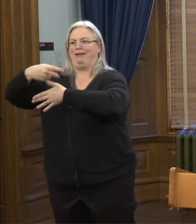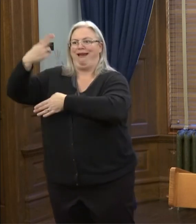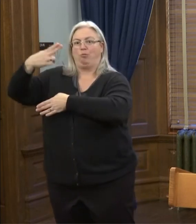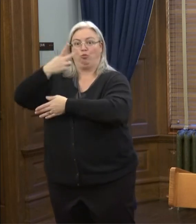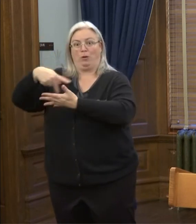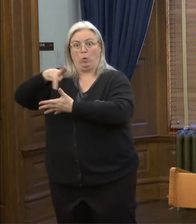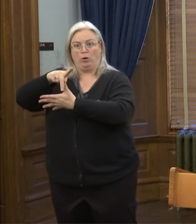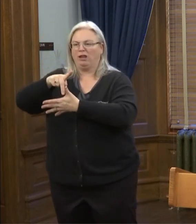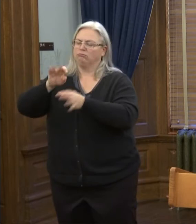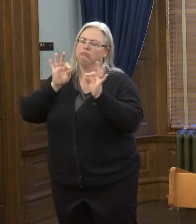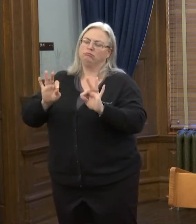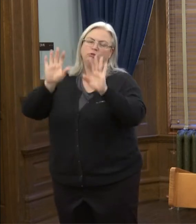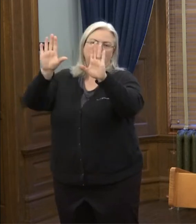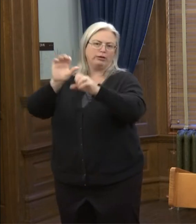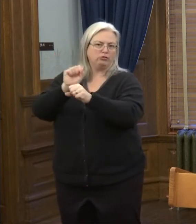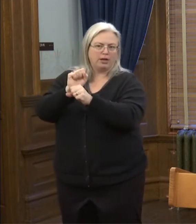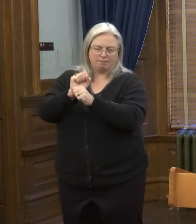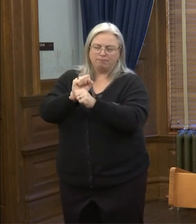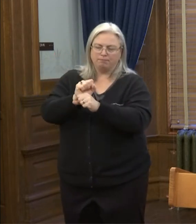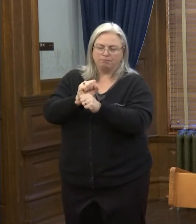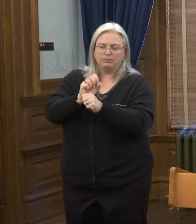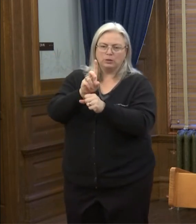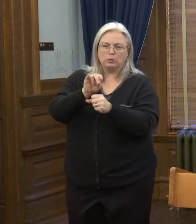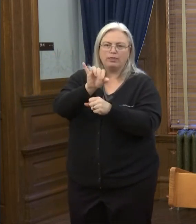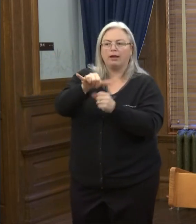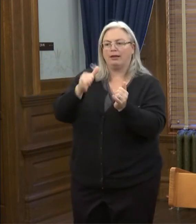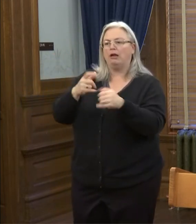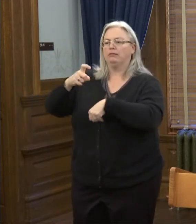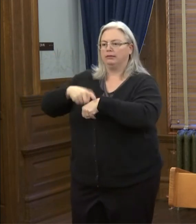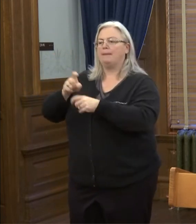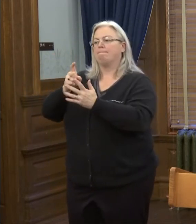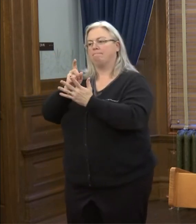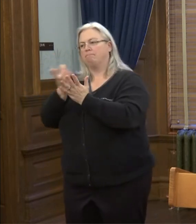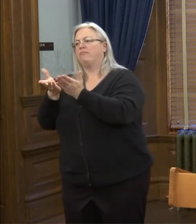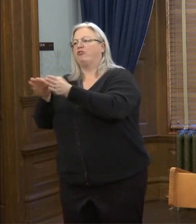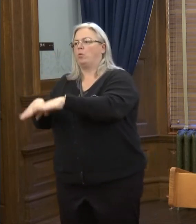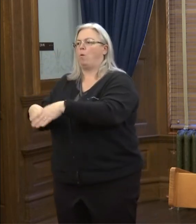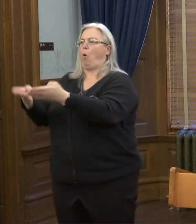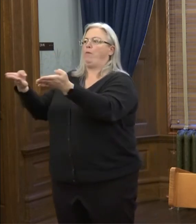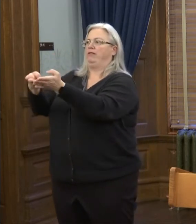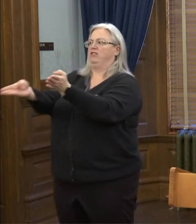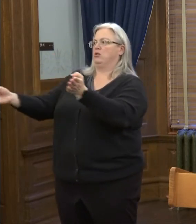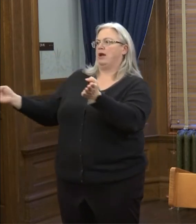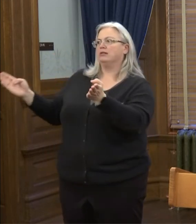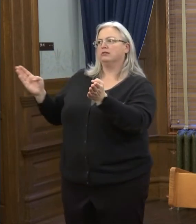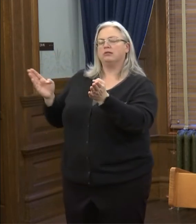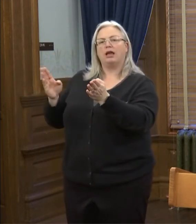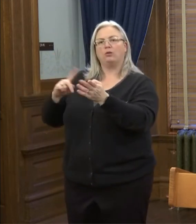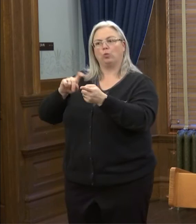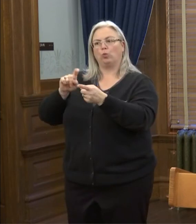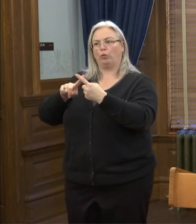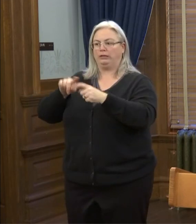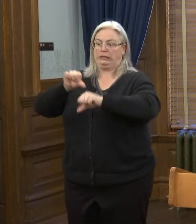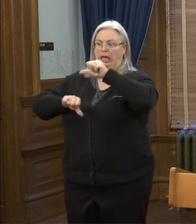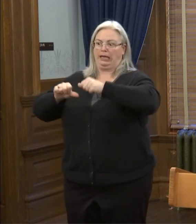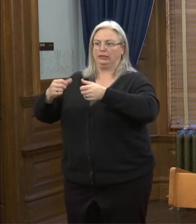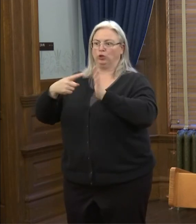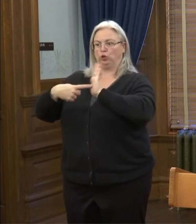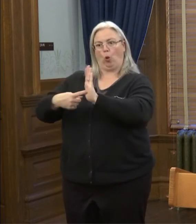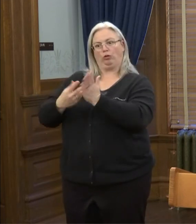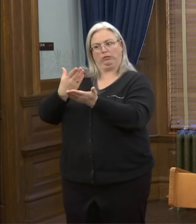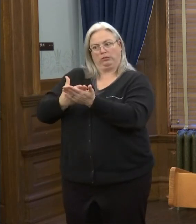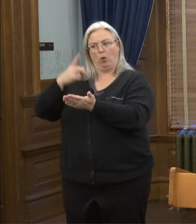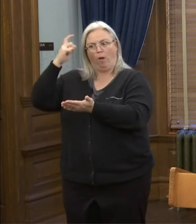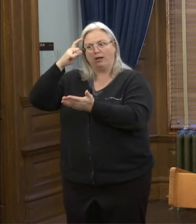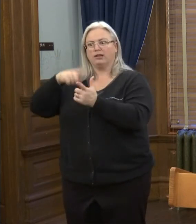You know, they've done a great job, uh, doing that and now it's time and, and we're just going to move as as science dictates and